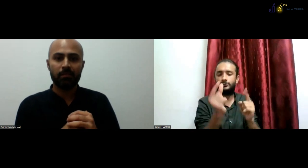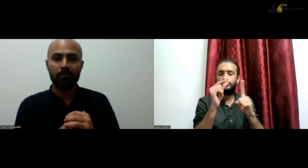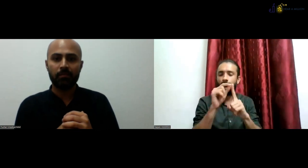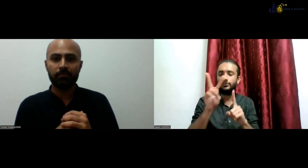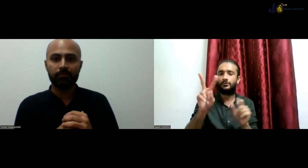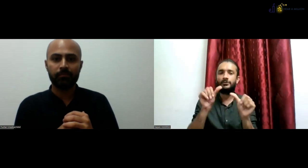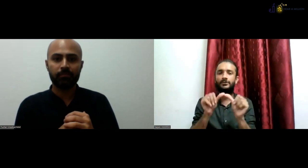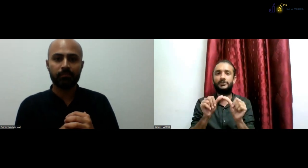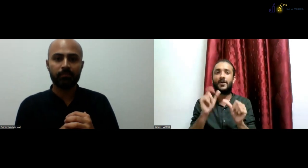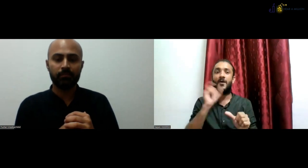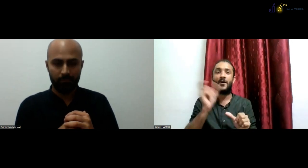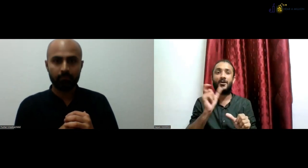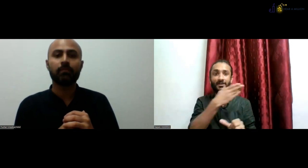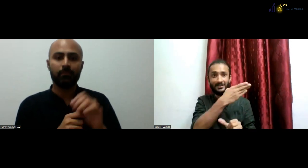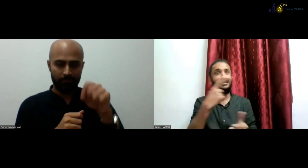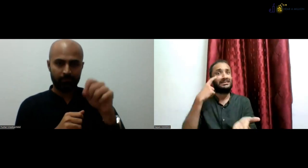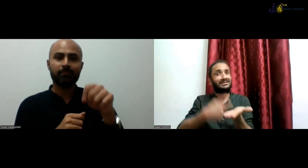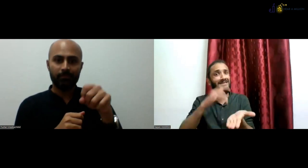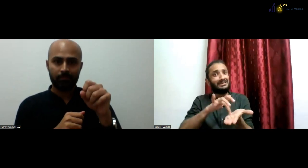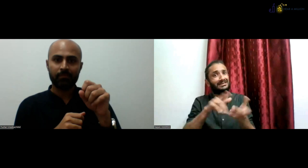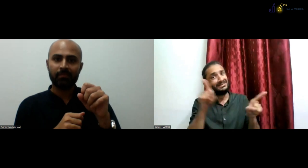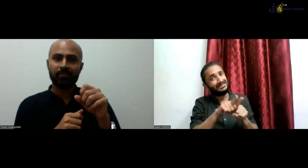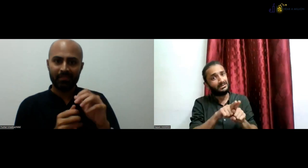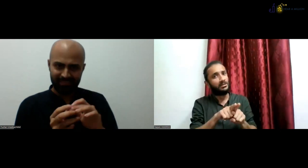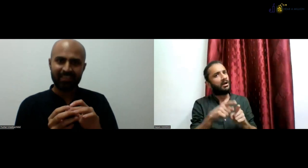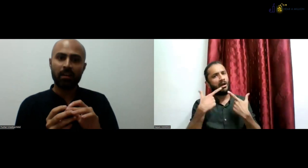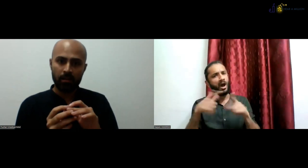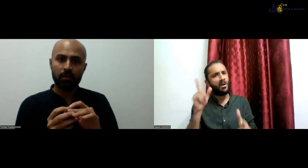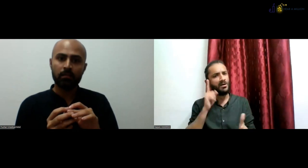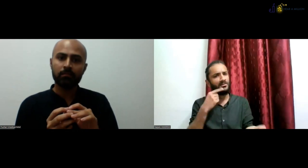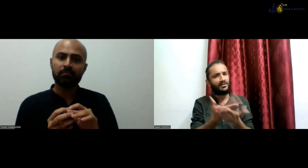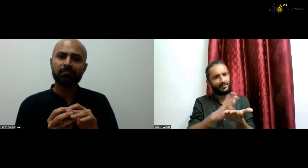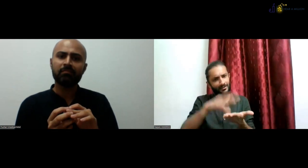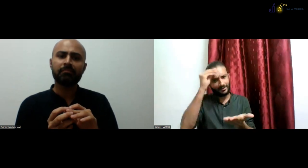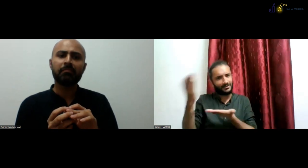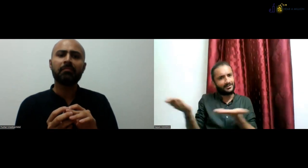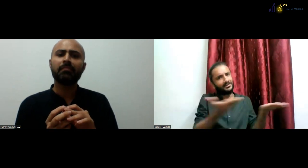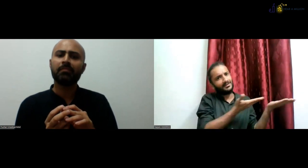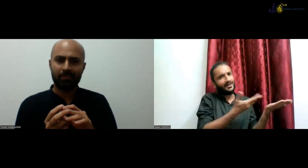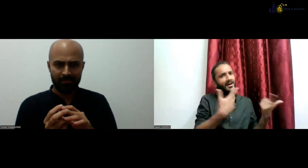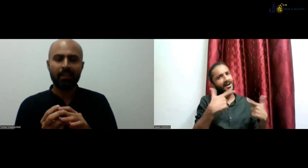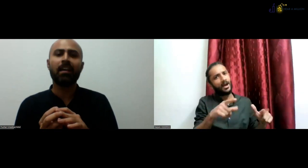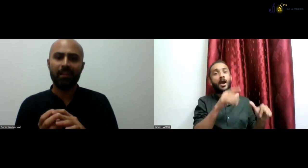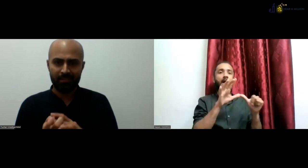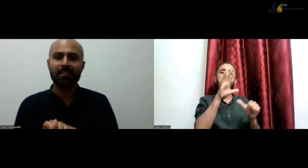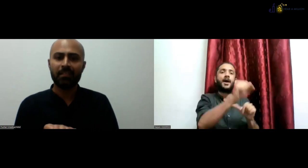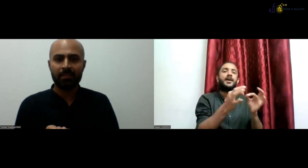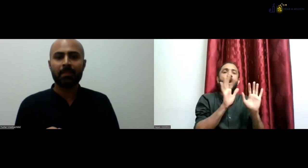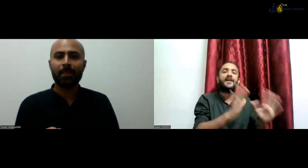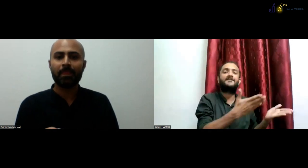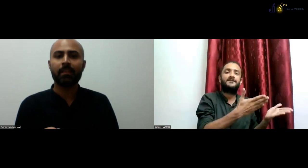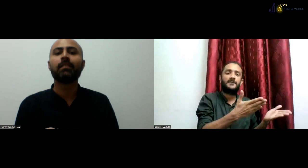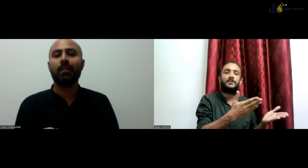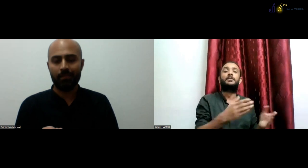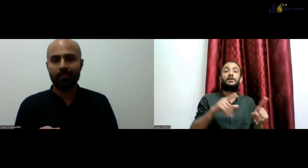MDU and also SUPWA, which is also in Rotak. Deaf students can come in and